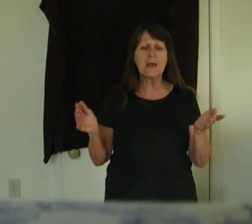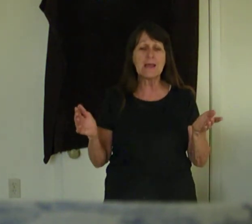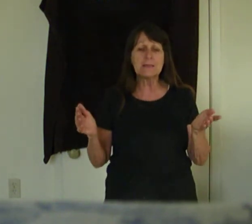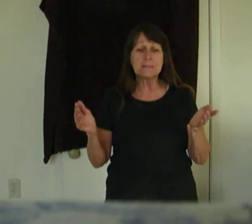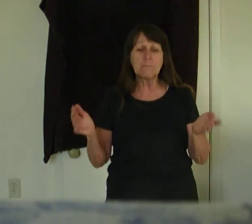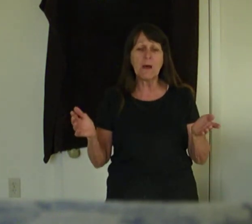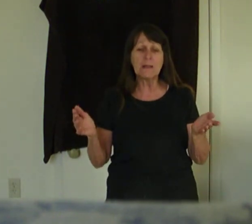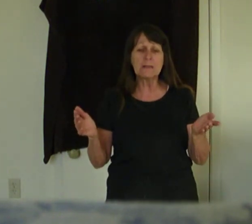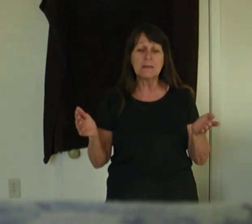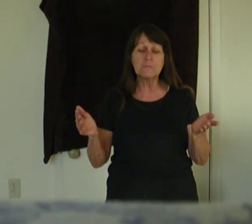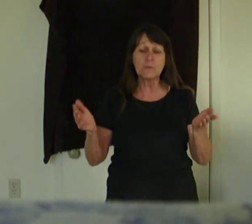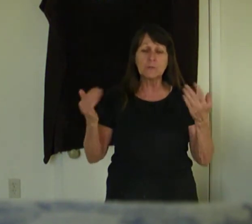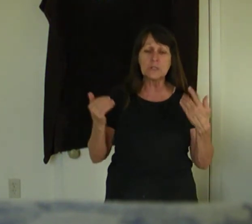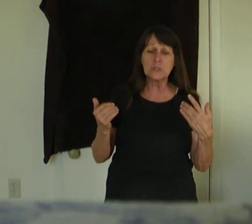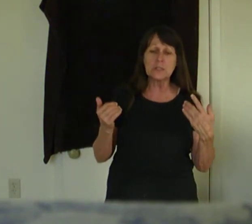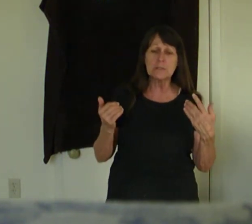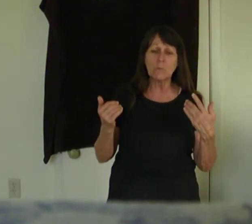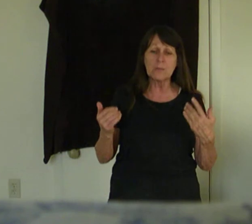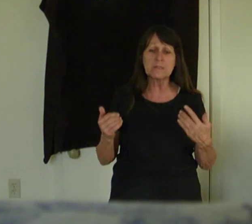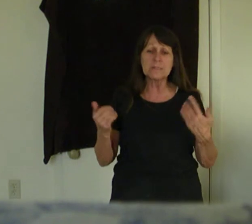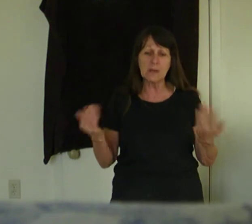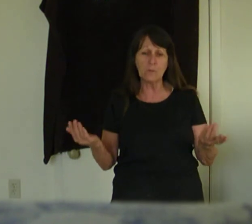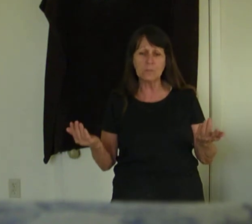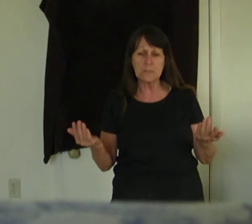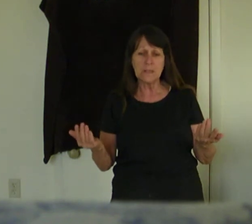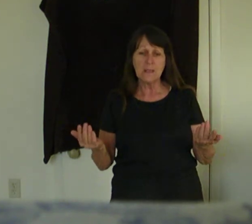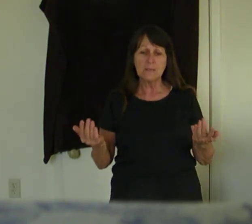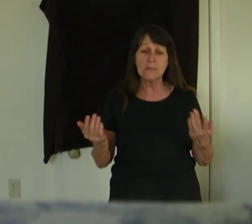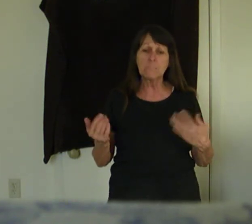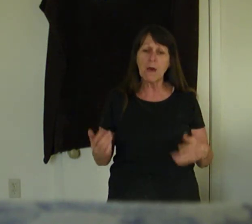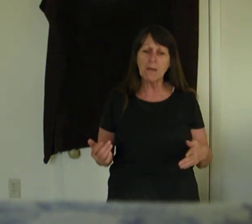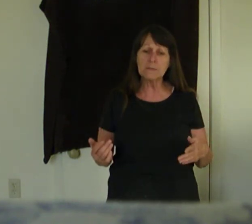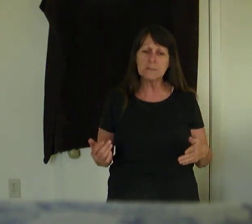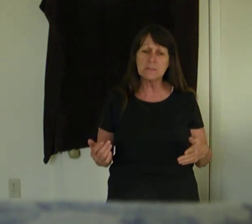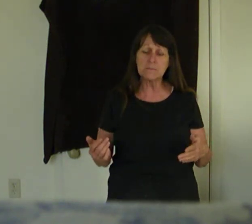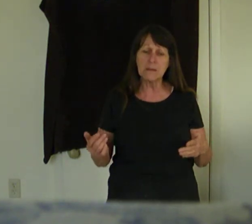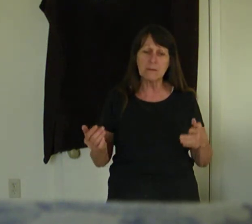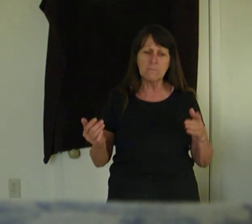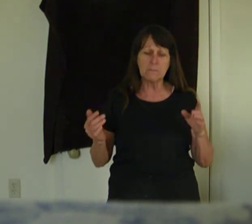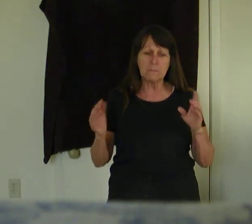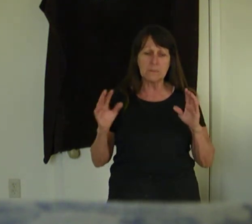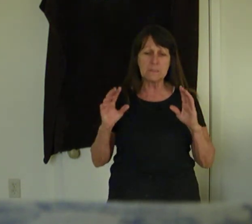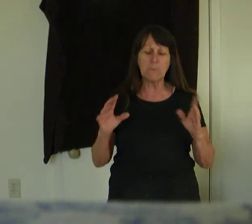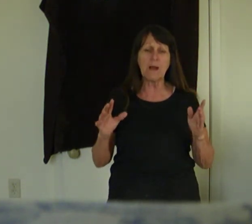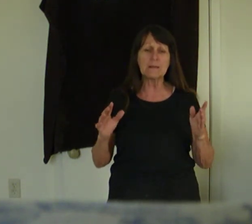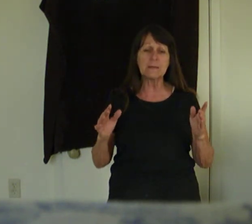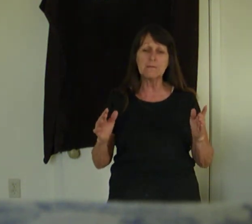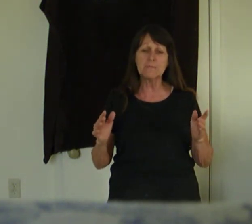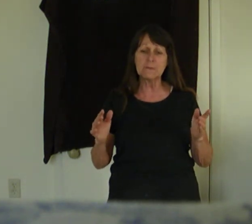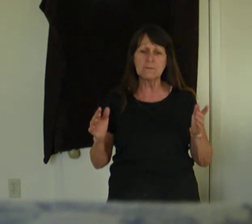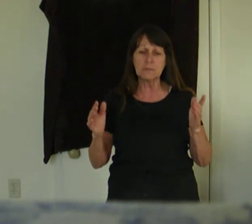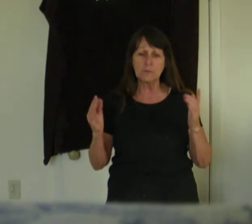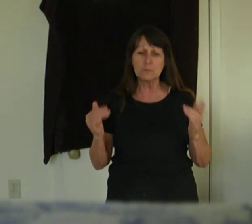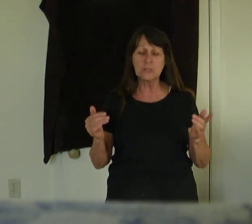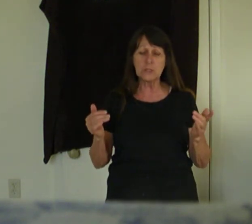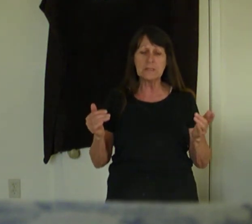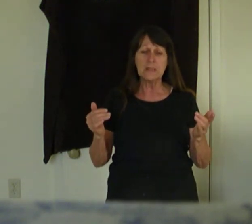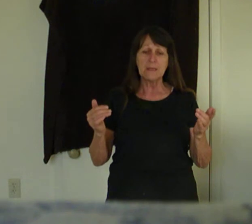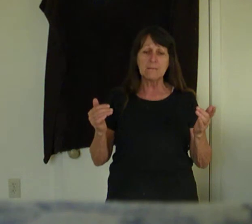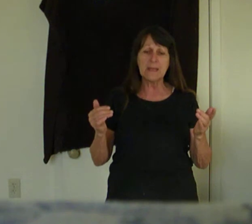is symbolic of the Christian that wins souls. The moth is symbolic of the Christian that